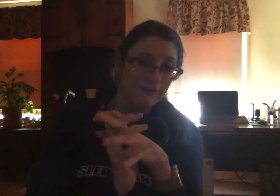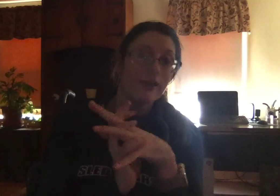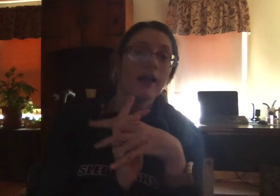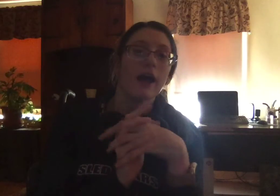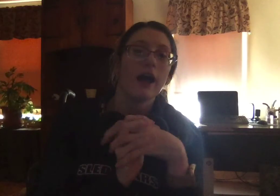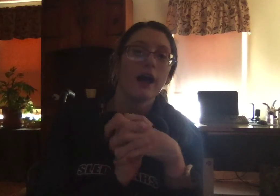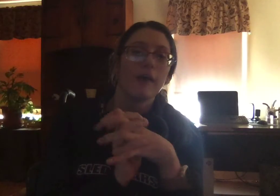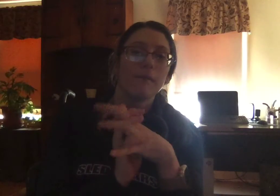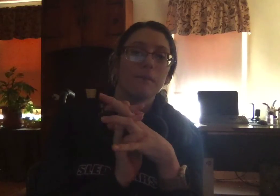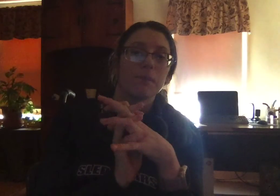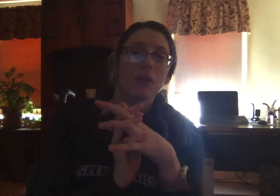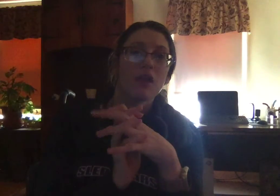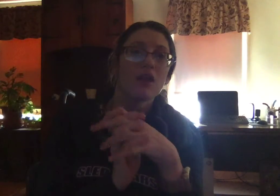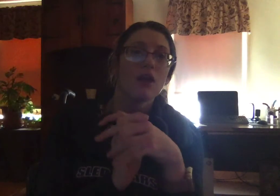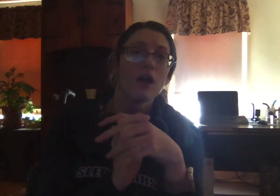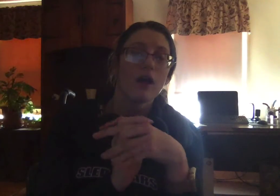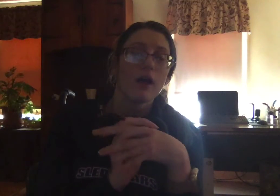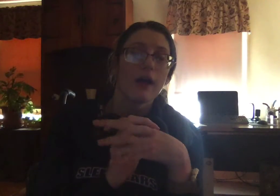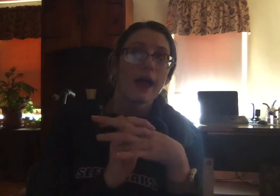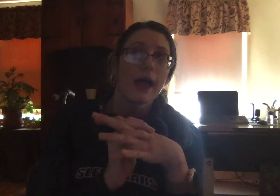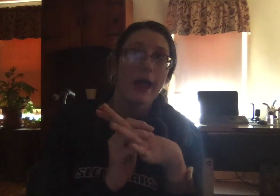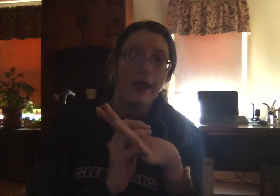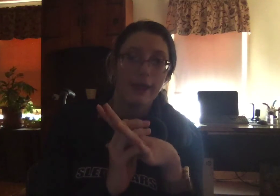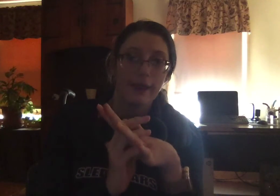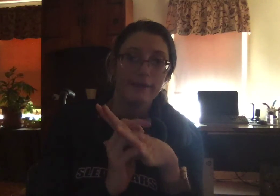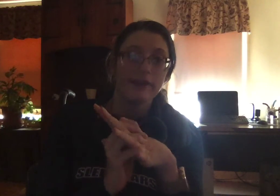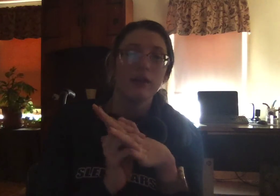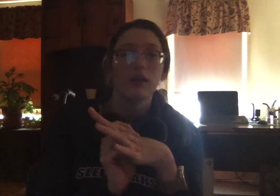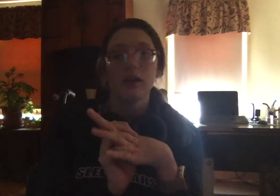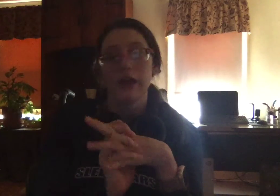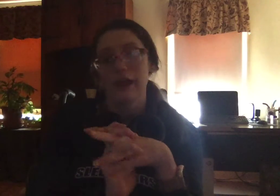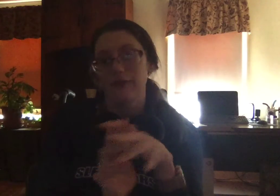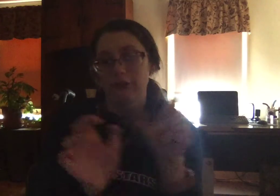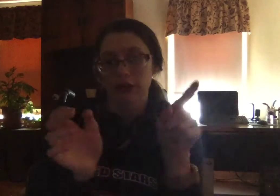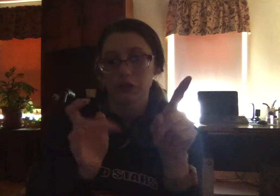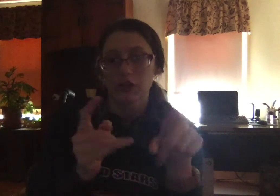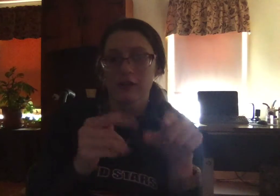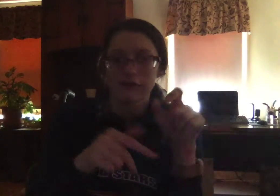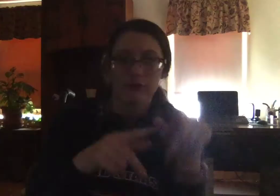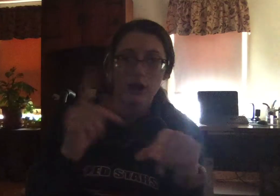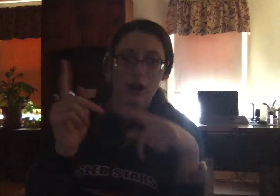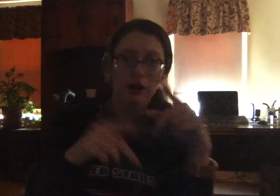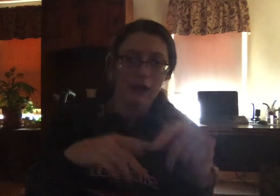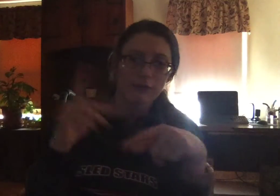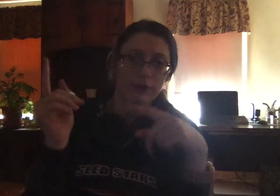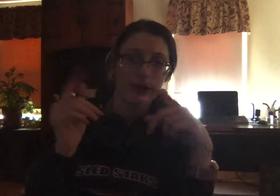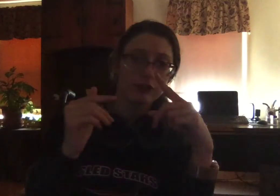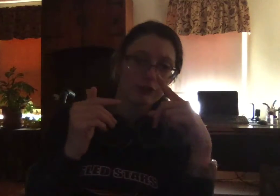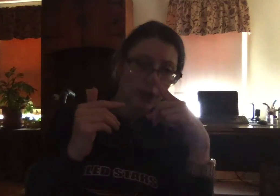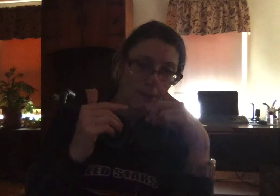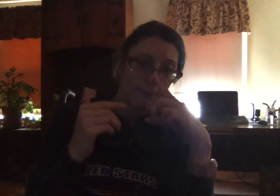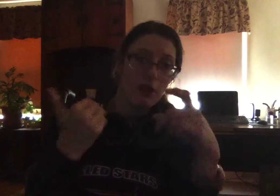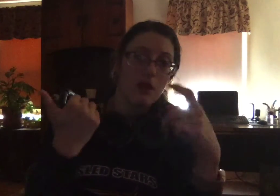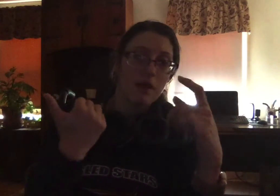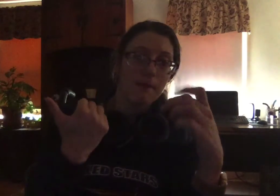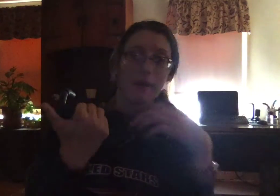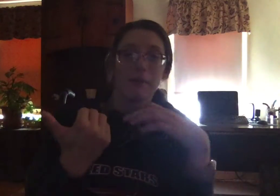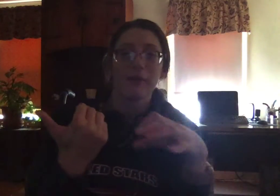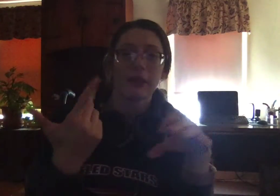and if you guys are looking for archive footage from my birthday